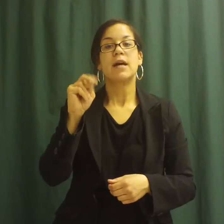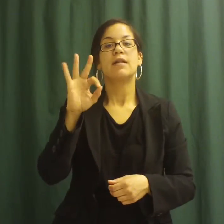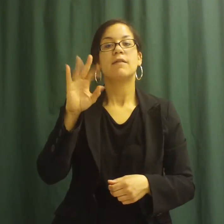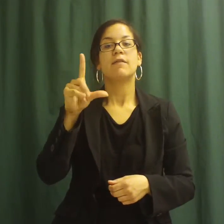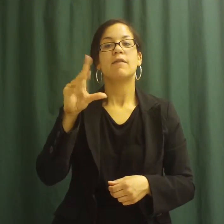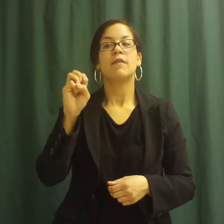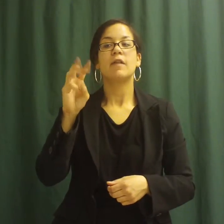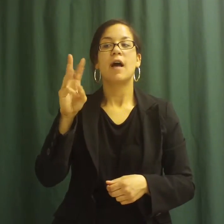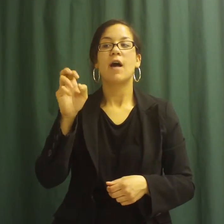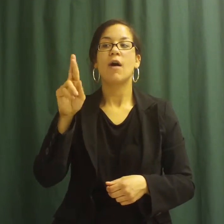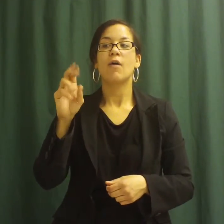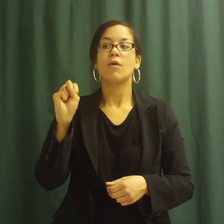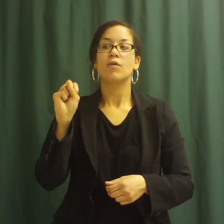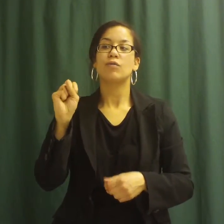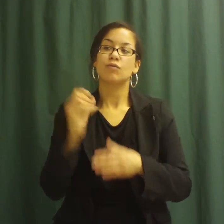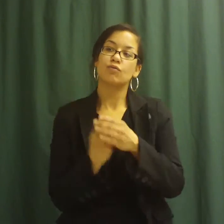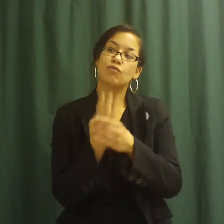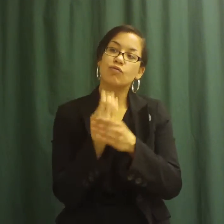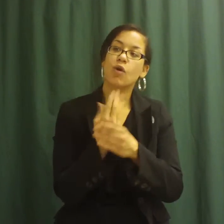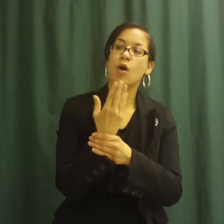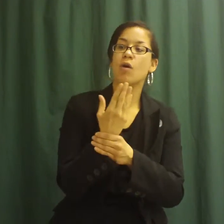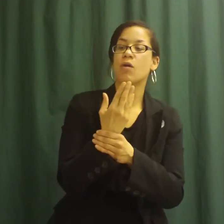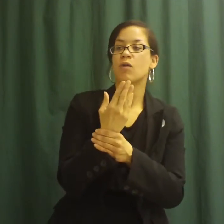They flower from July to September.